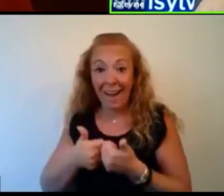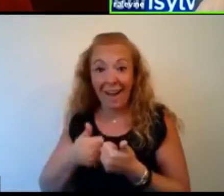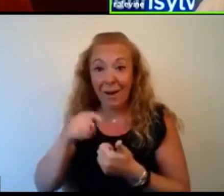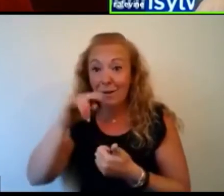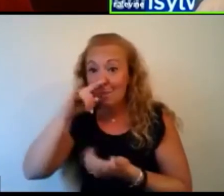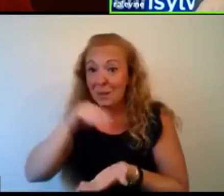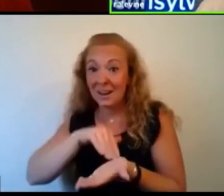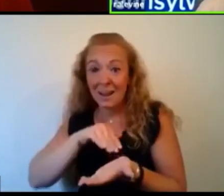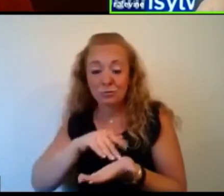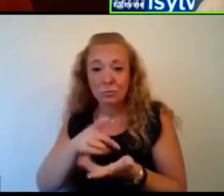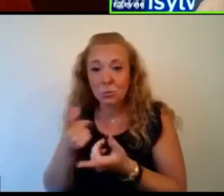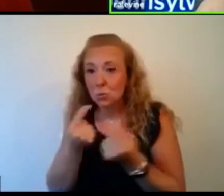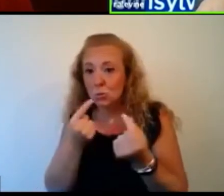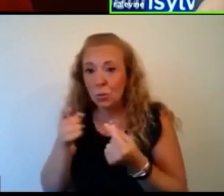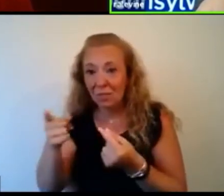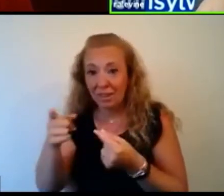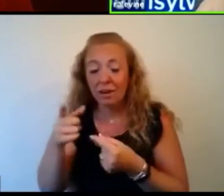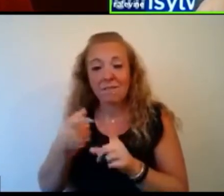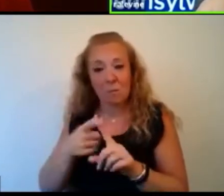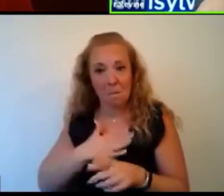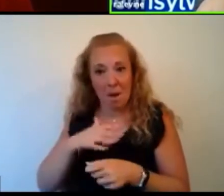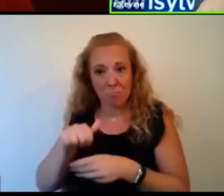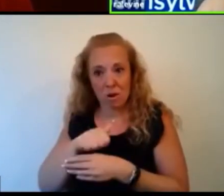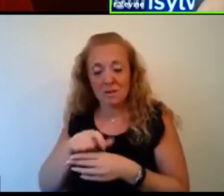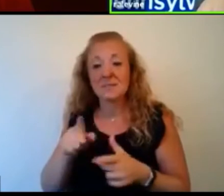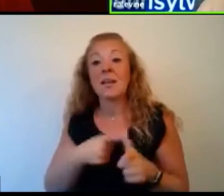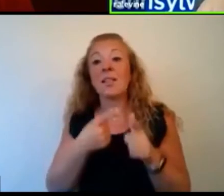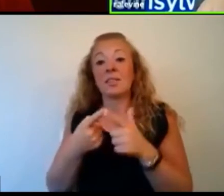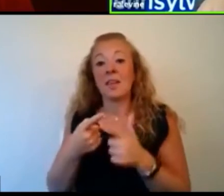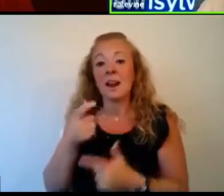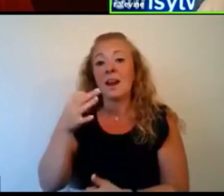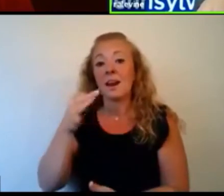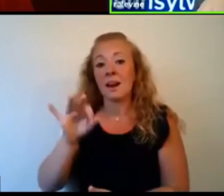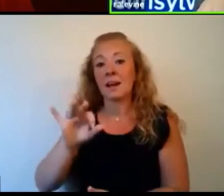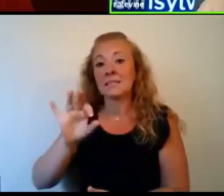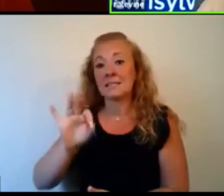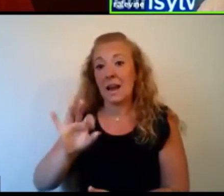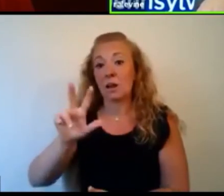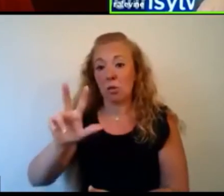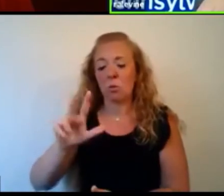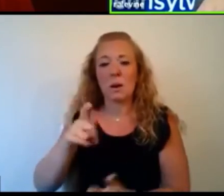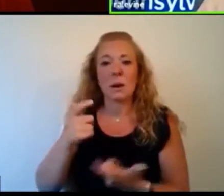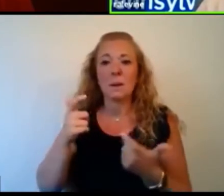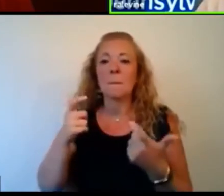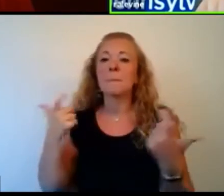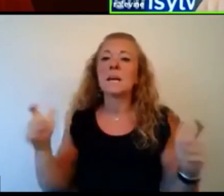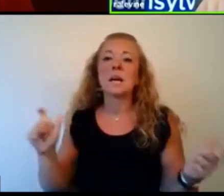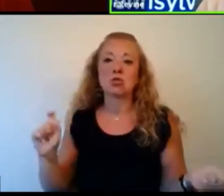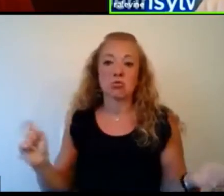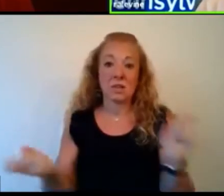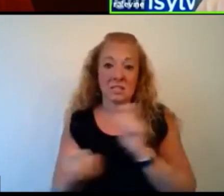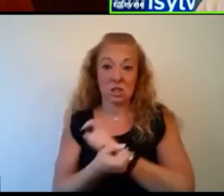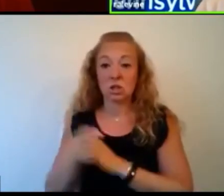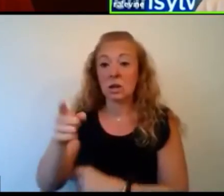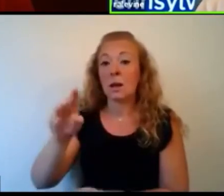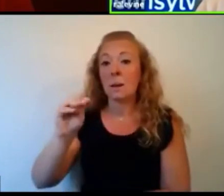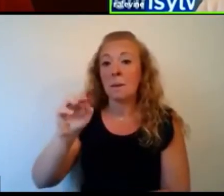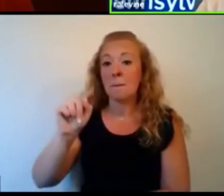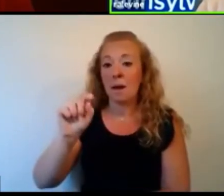done in a practice. Um, and then in 1993, uh, I made the biggest transition I had in my life, which I went from Mount Sinai